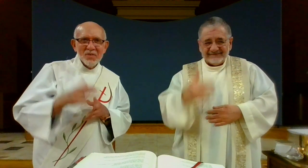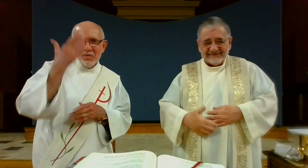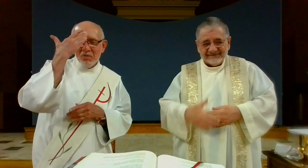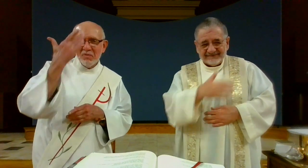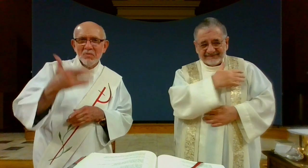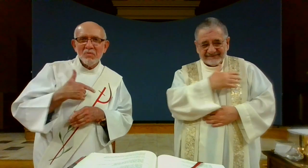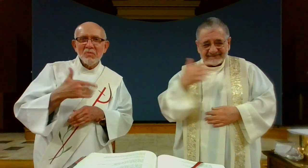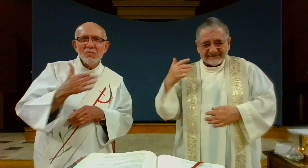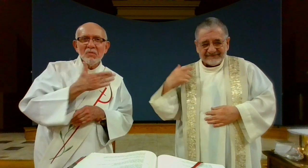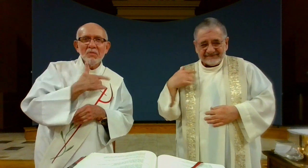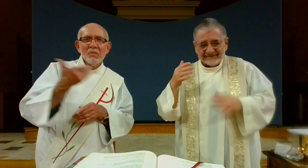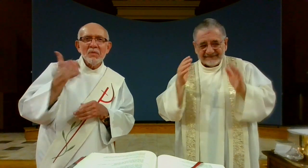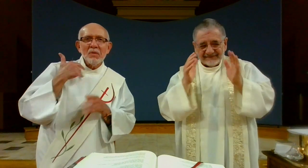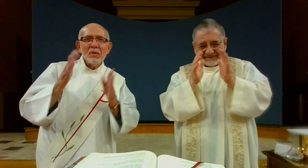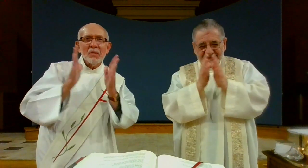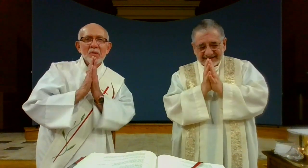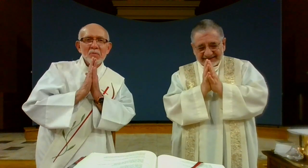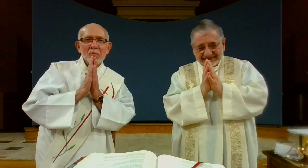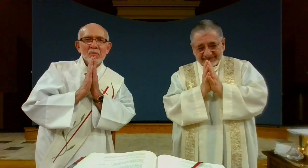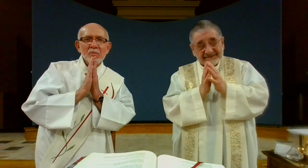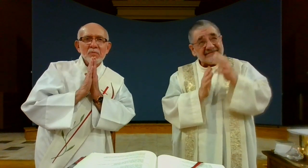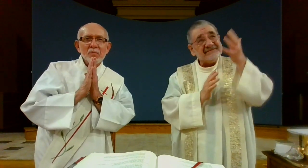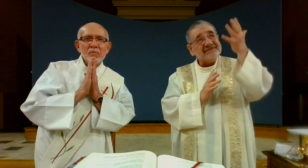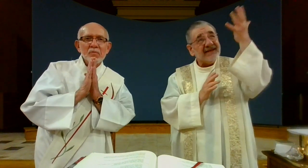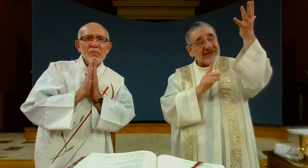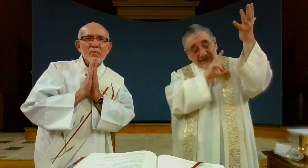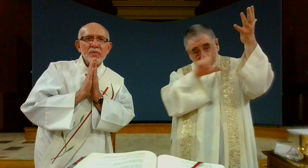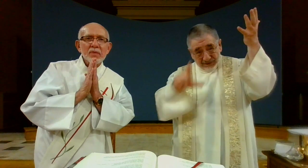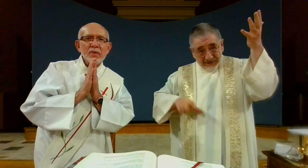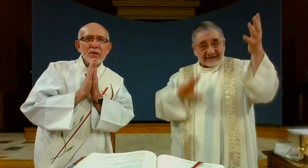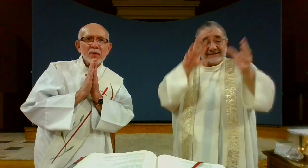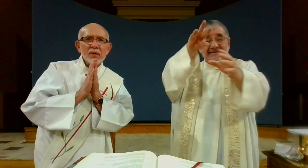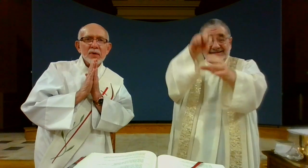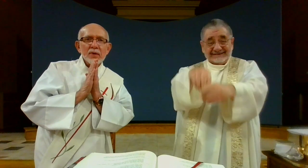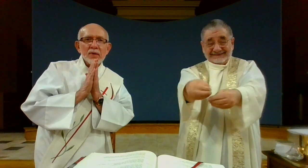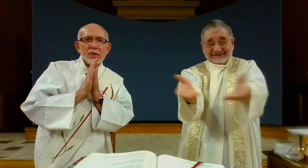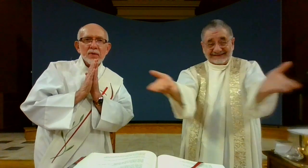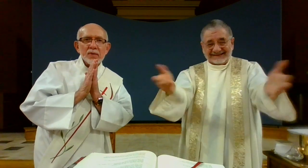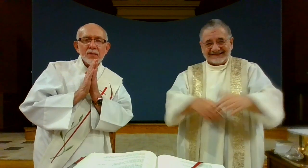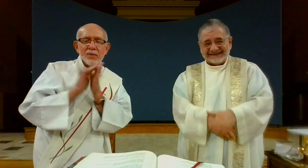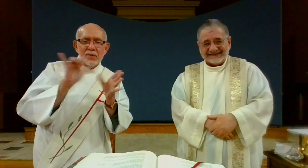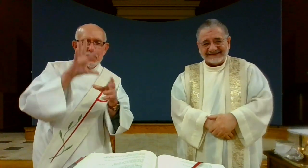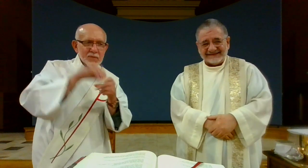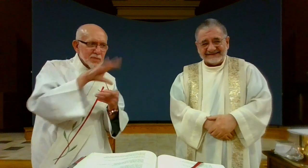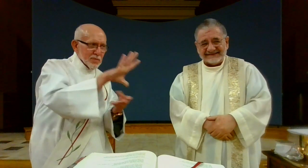In the name of the Father and the Son and the Holy Spirit, amen. May the Lord be with you